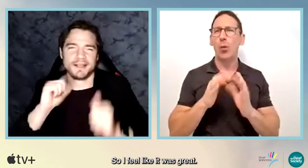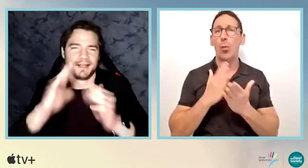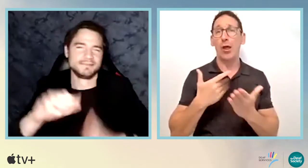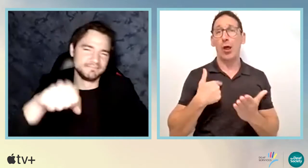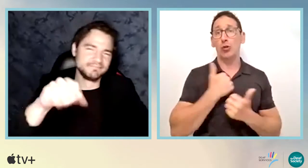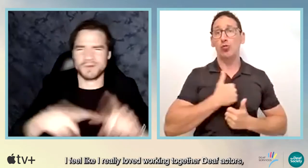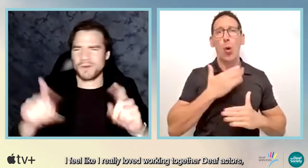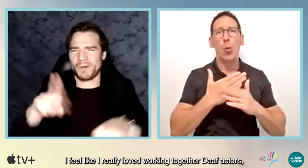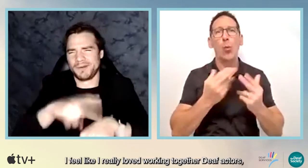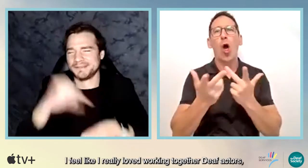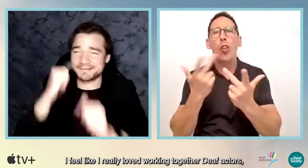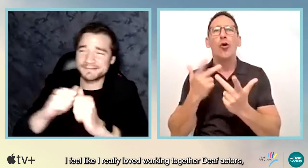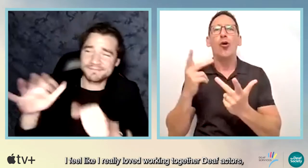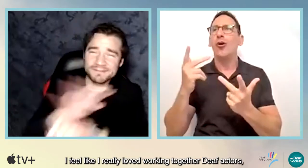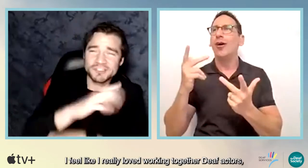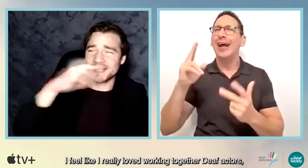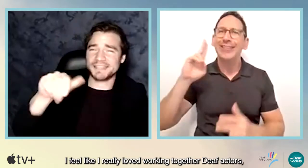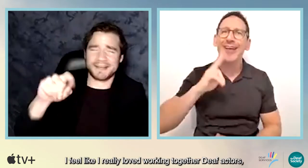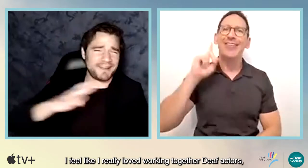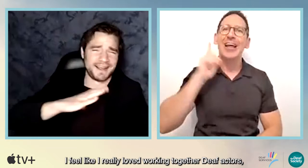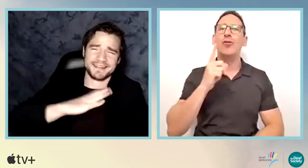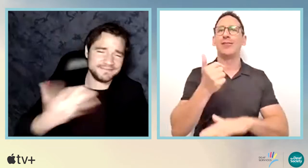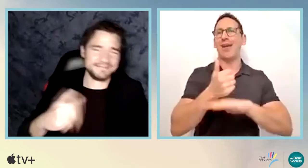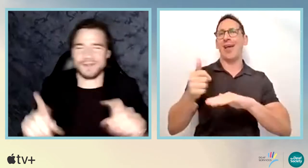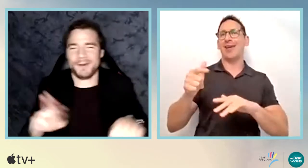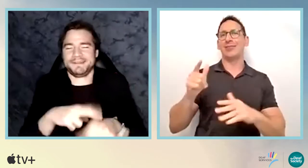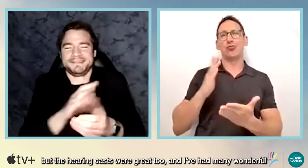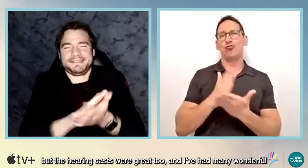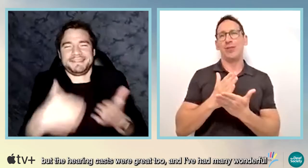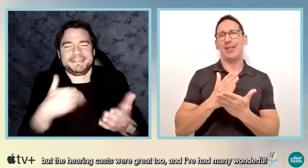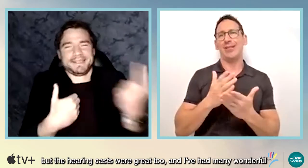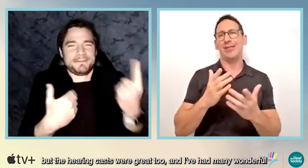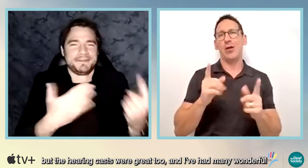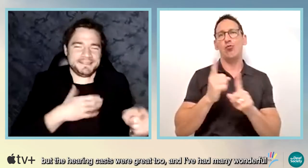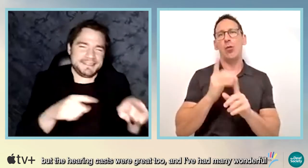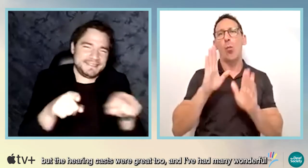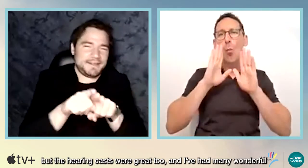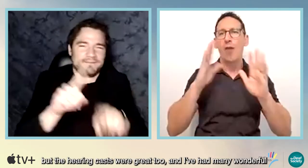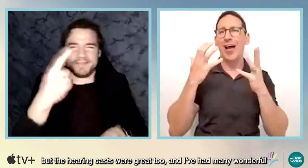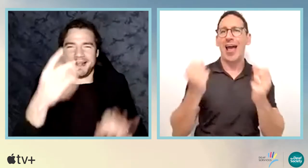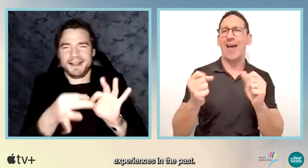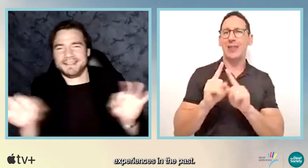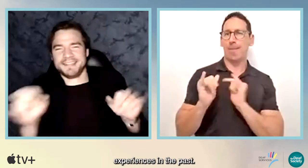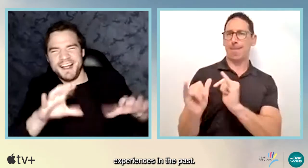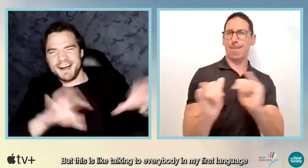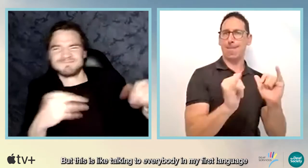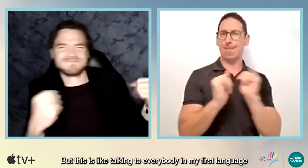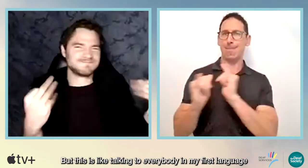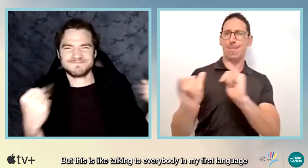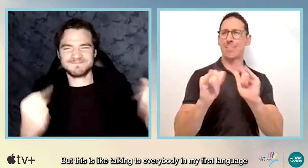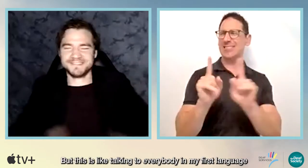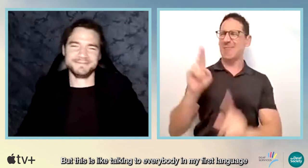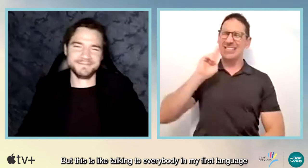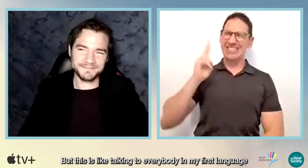it was great. I mean, I feel like I really loved working with other deaf actors and, but the hearing cast were great too. And I've had many wonderful experiences in the past, but this